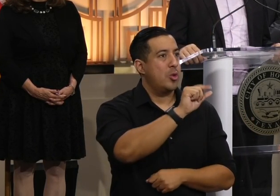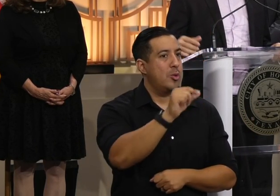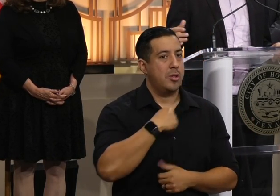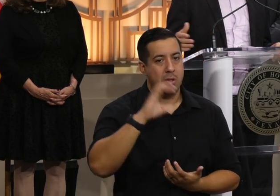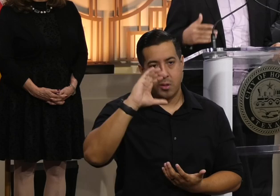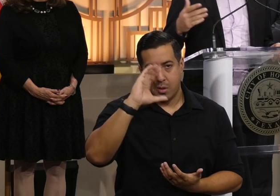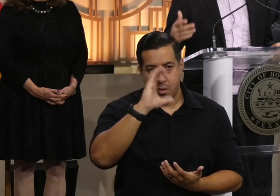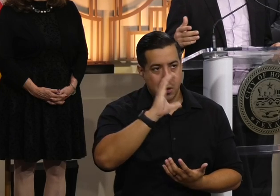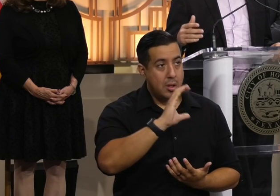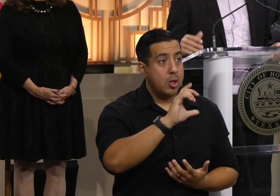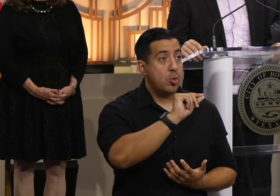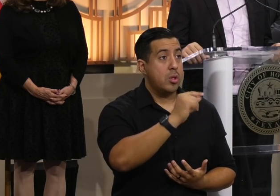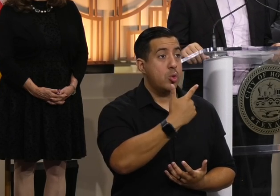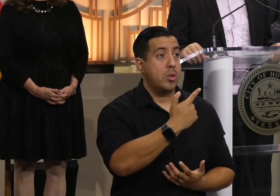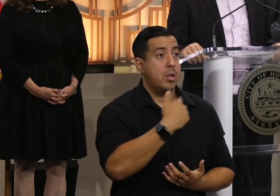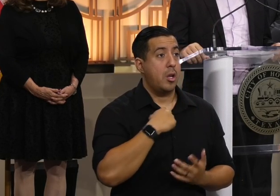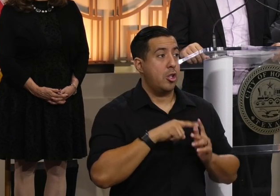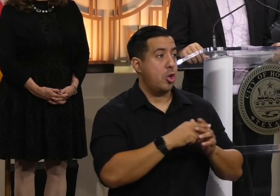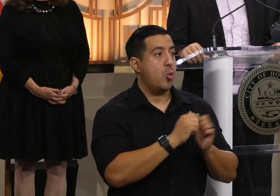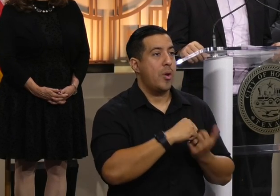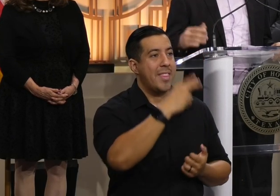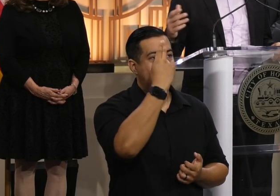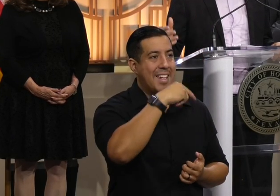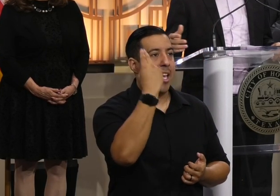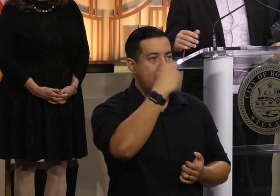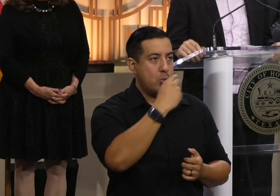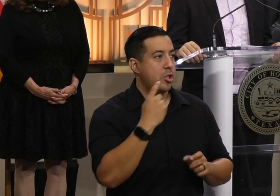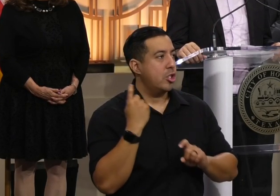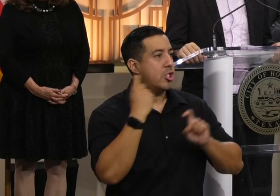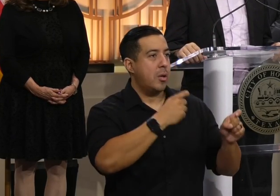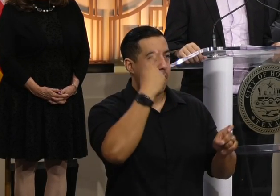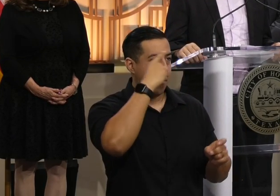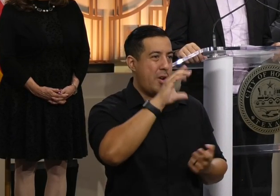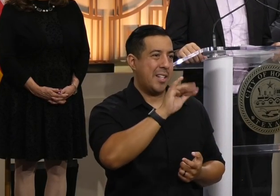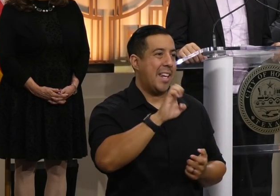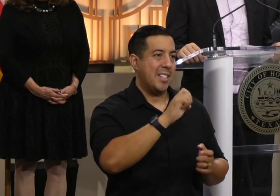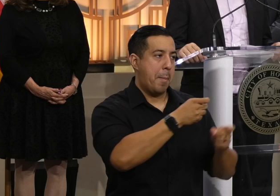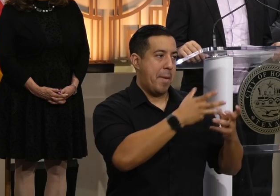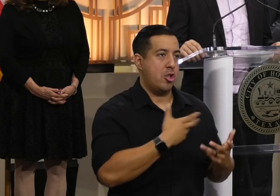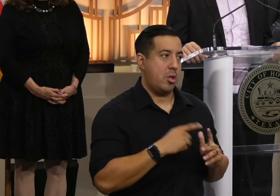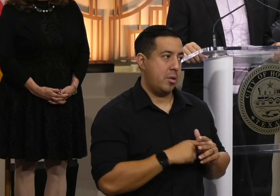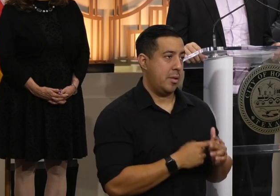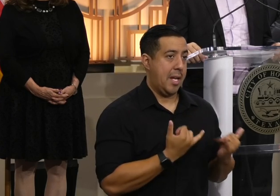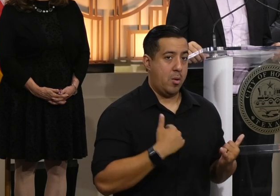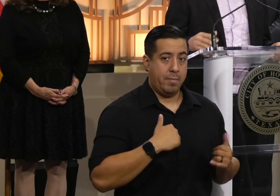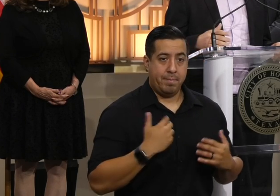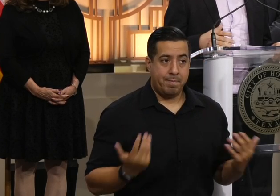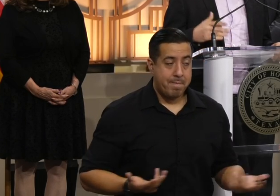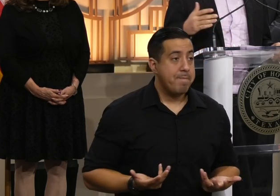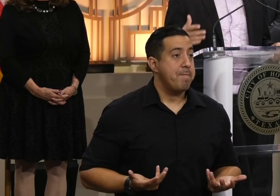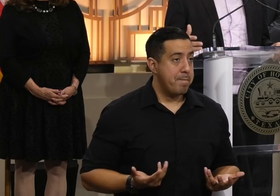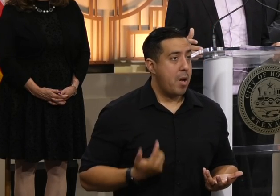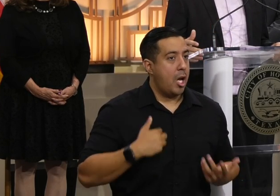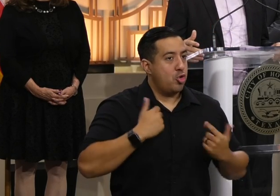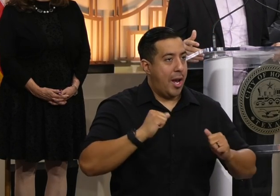And then 2021, I started with the Catholic Charities as a cash manager. And here I am. So I'm trying to help